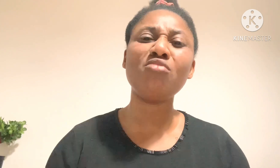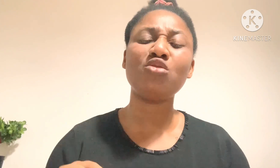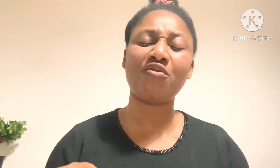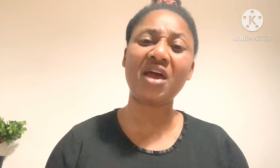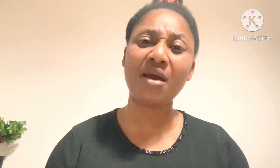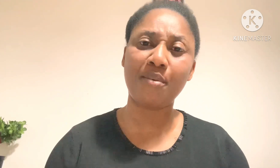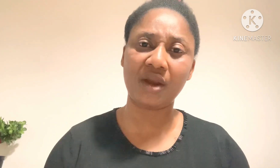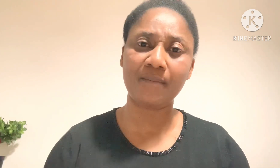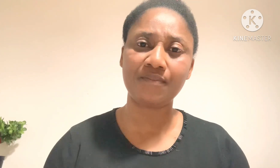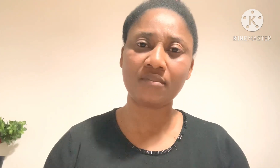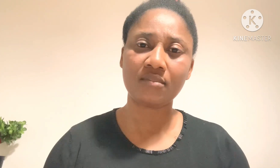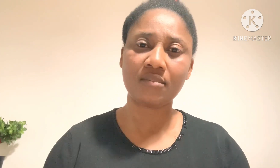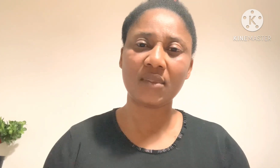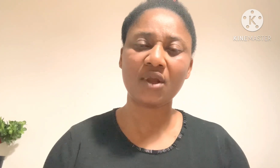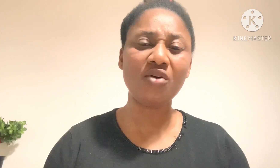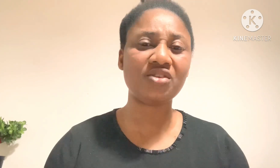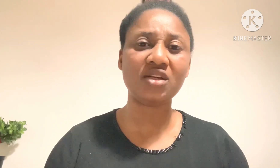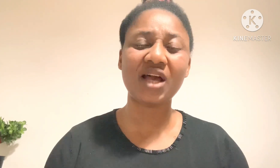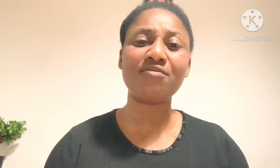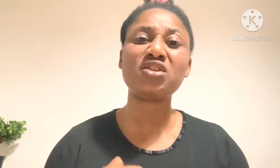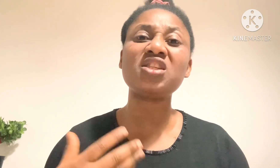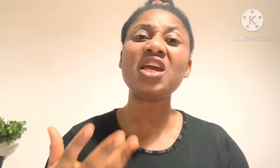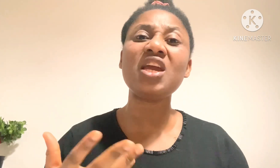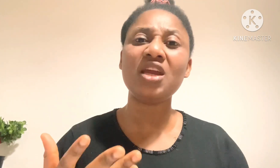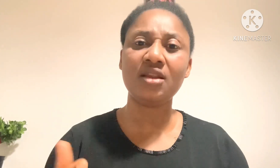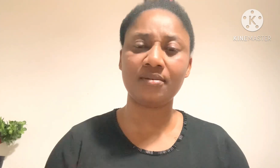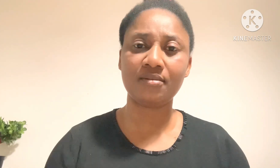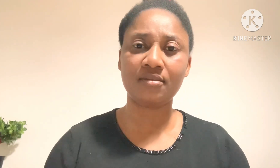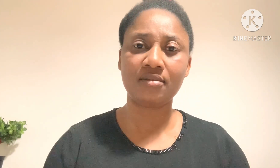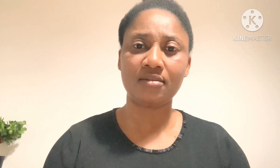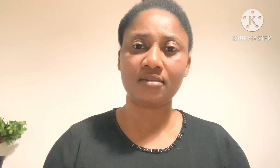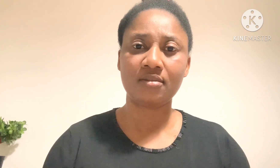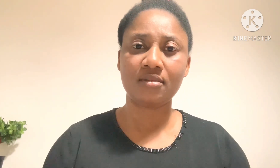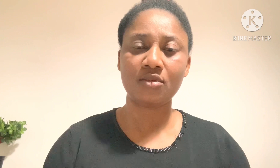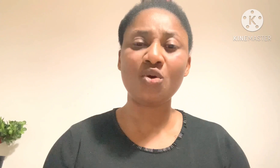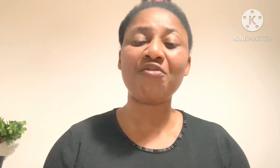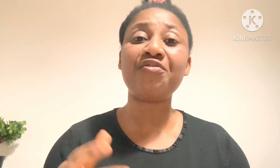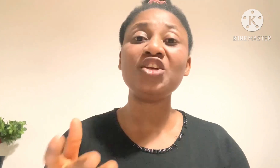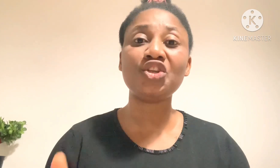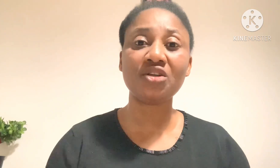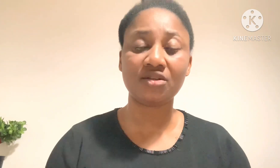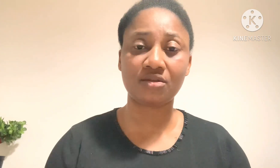month of April. God says, I have seen your afflictions.